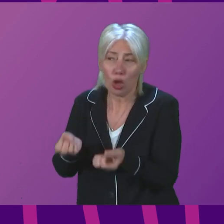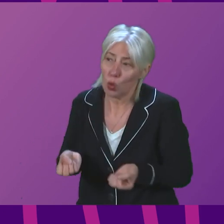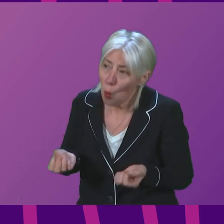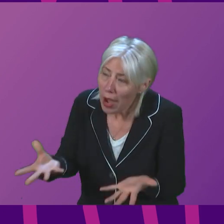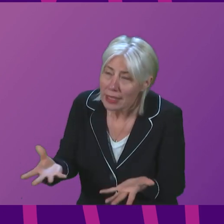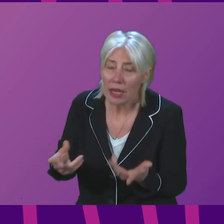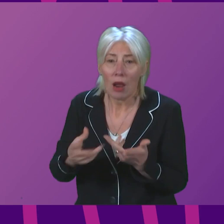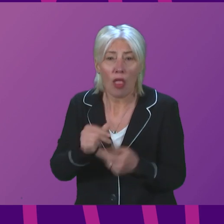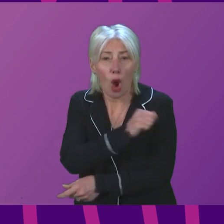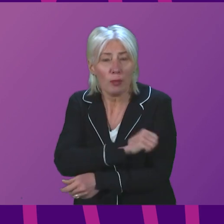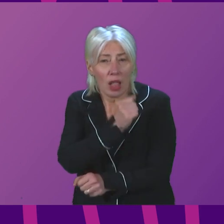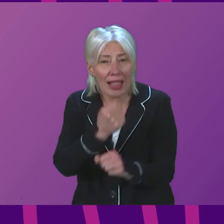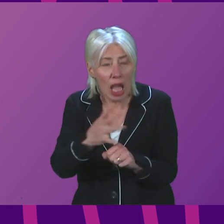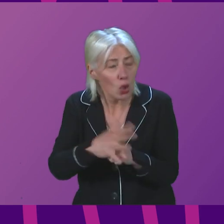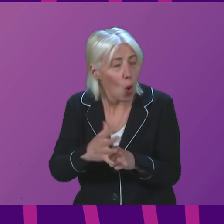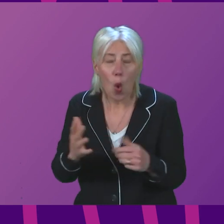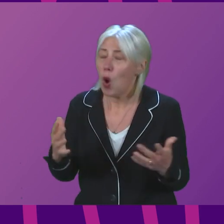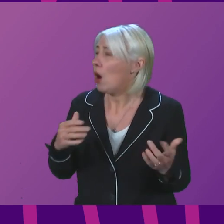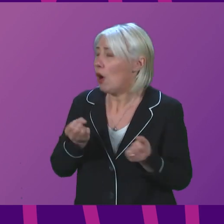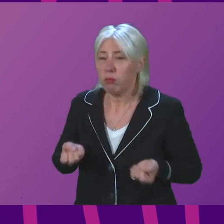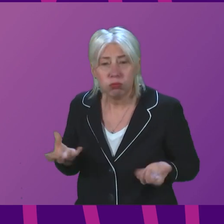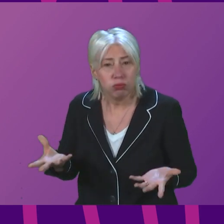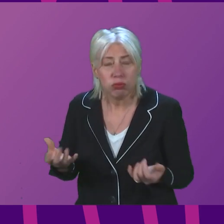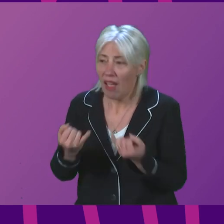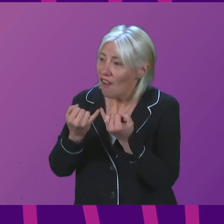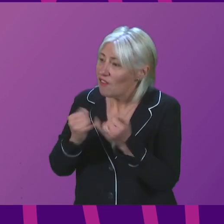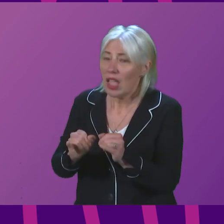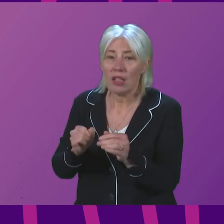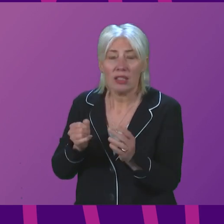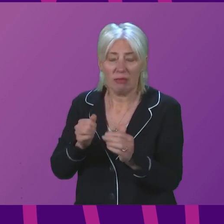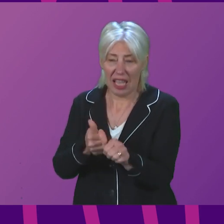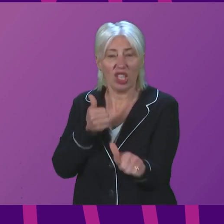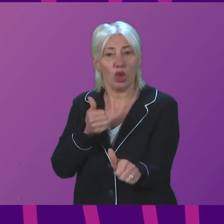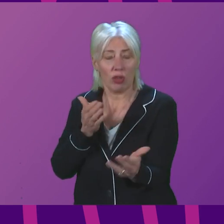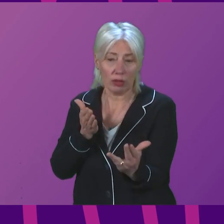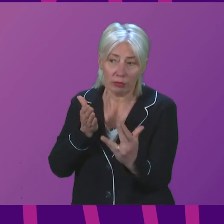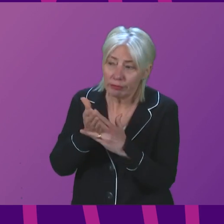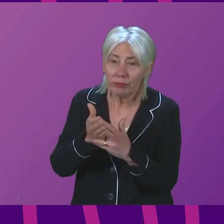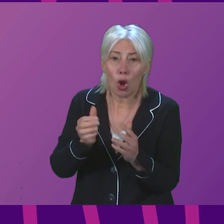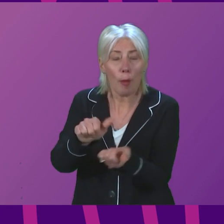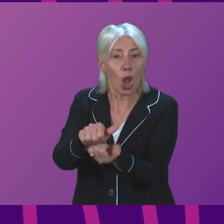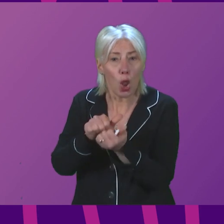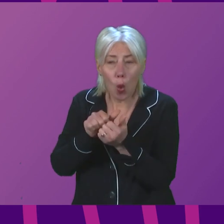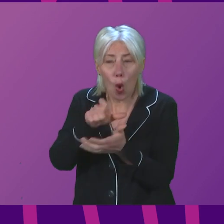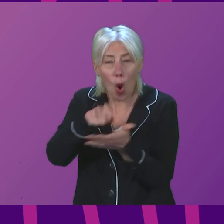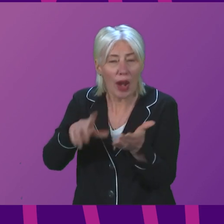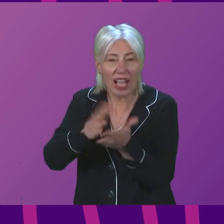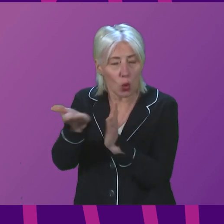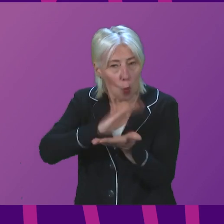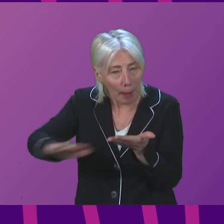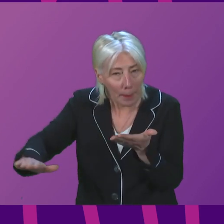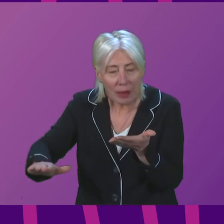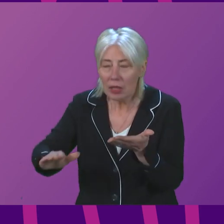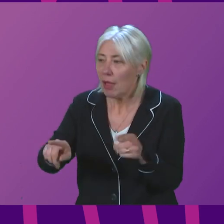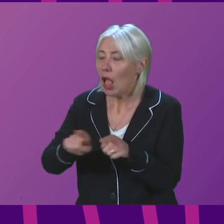prosecution of Rangers. Almost £200 million on failed industrial interventions and loan write-offs. Nearly £1 billion for